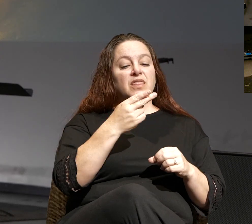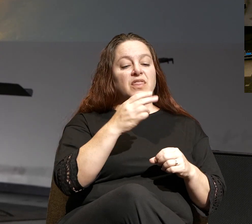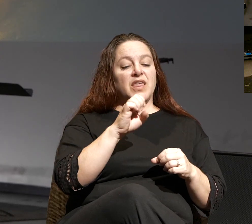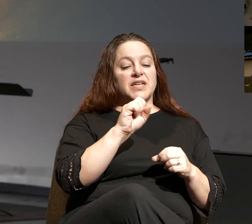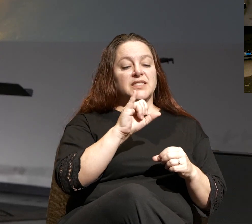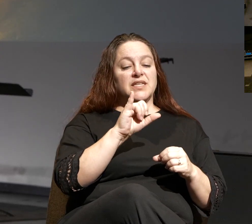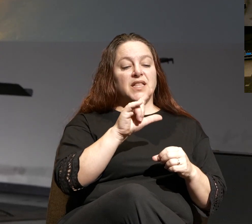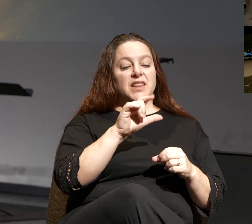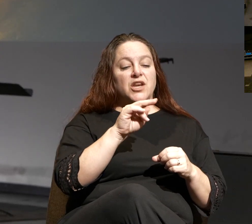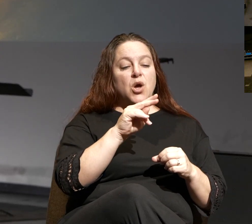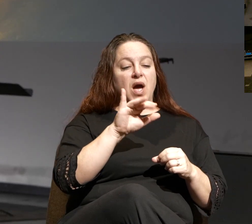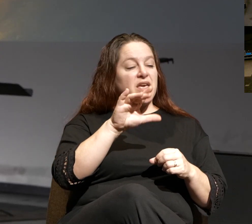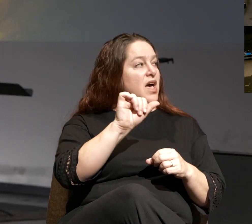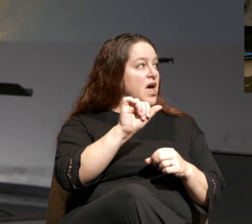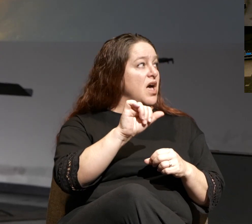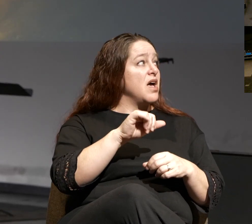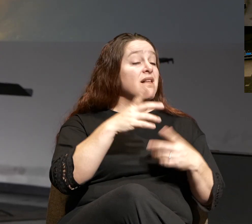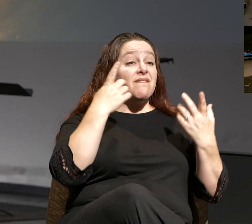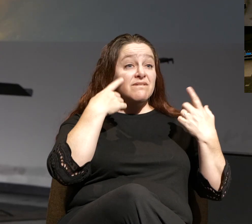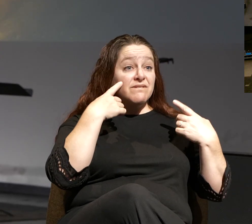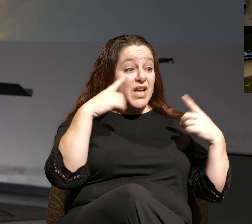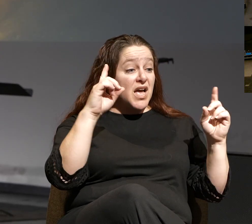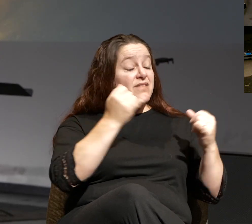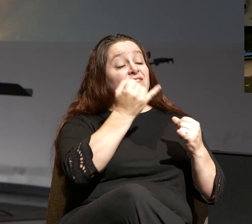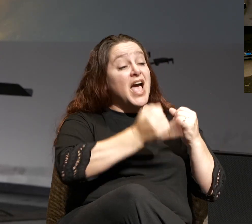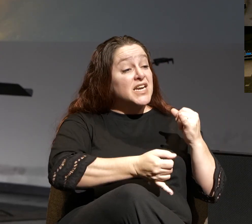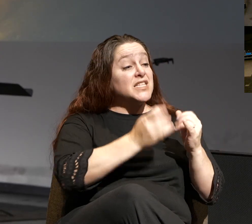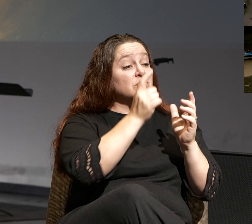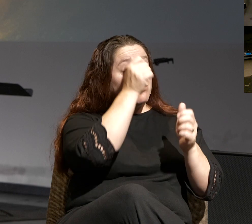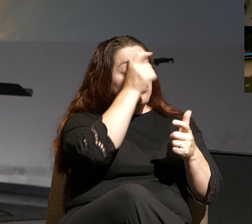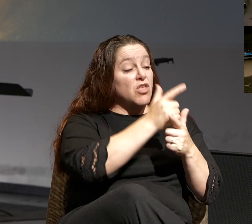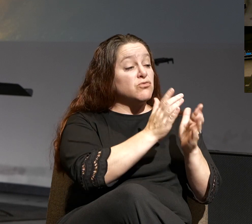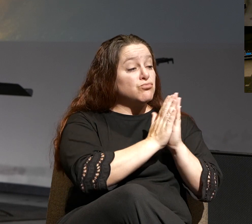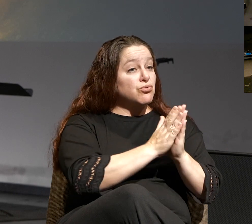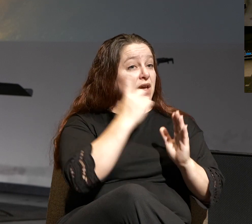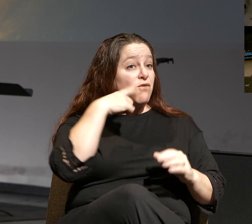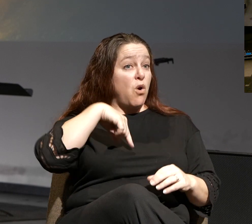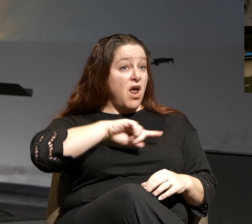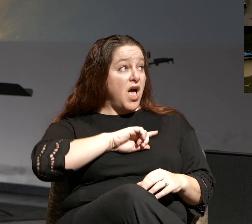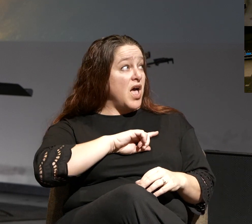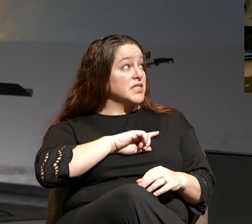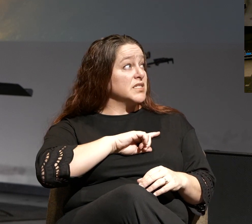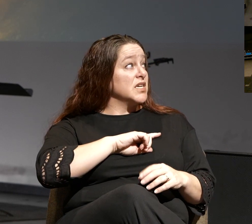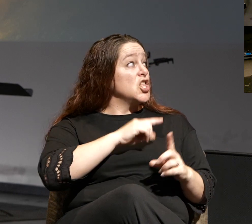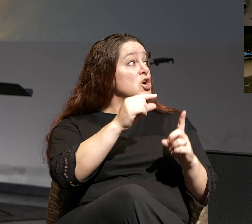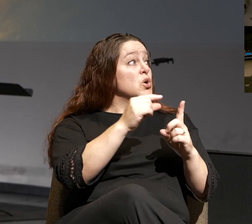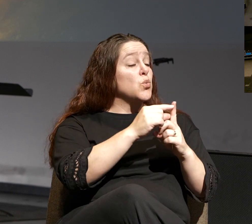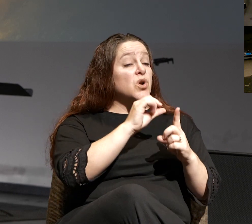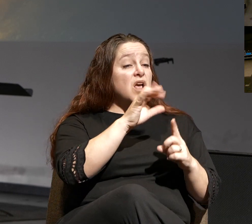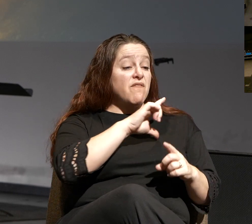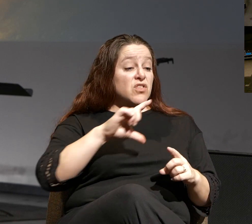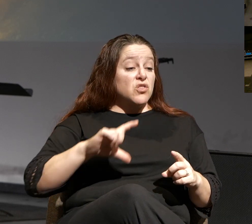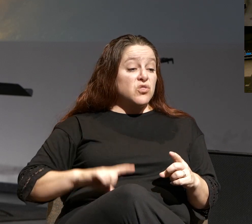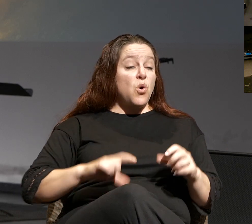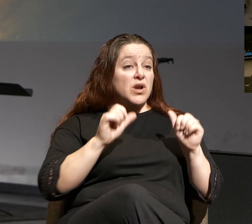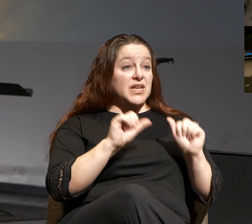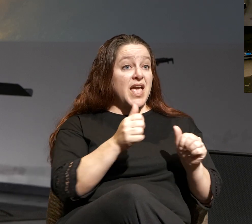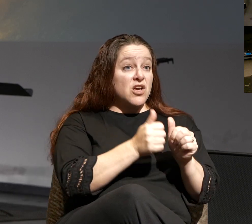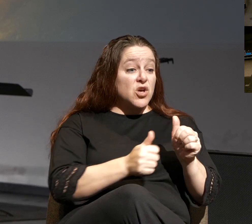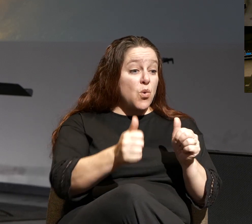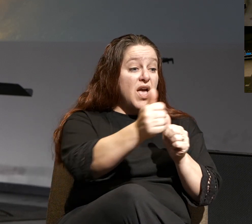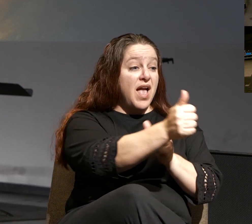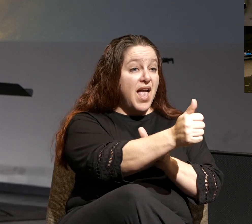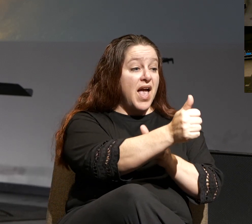says in verse 1 and 2, Finally, brothers, pray for us that the word of the Lord may speed ahead and be